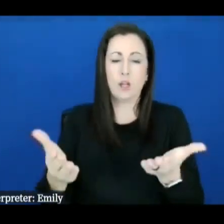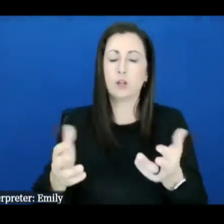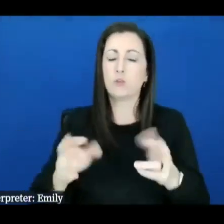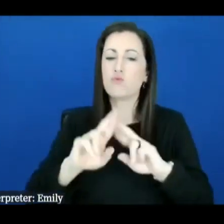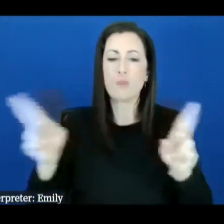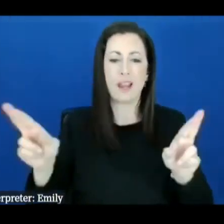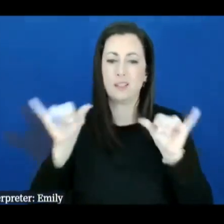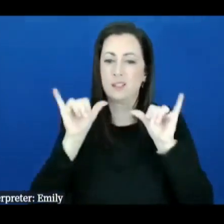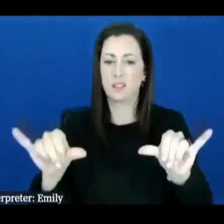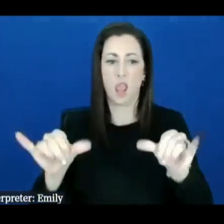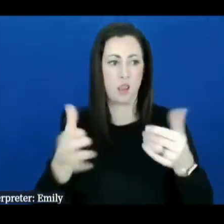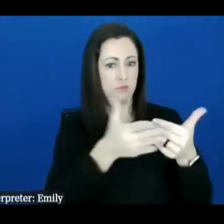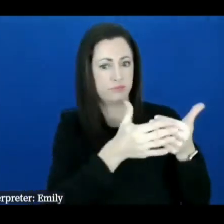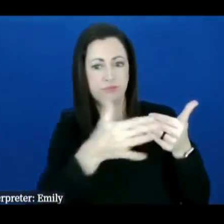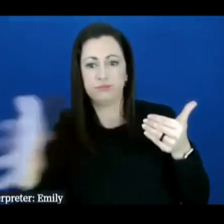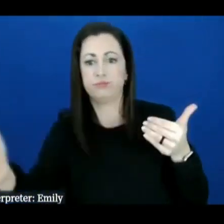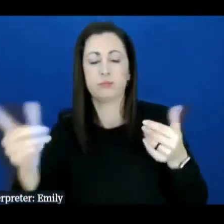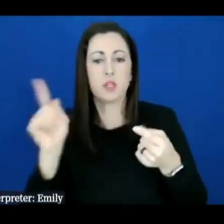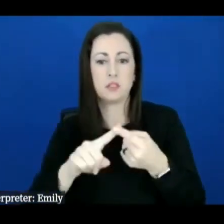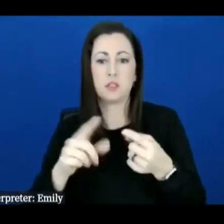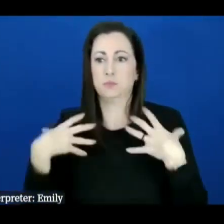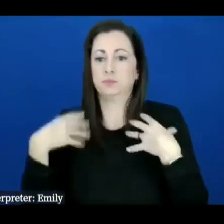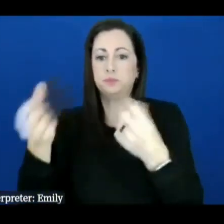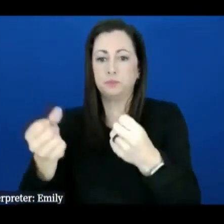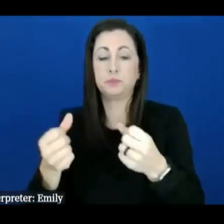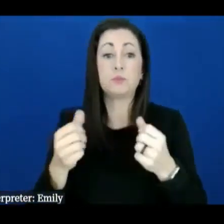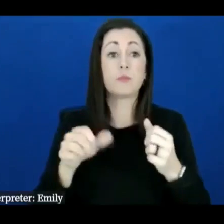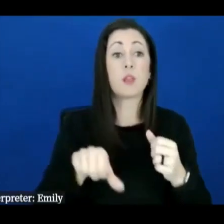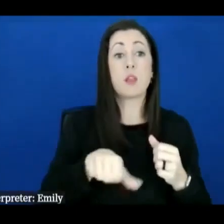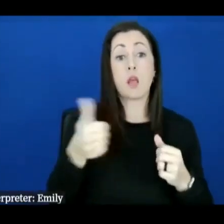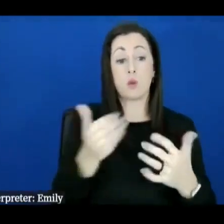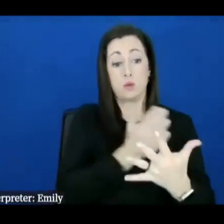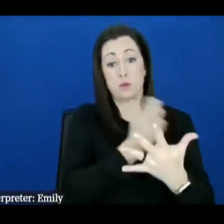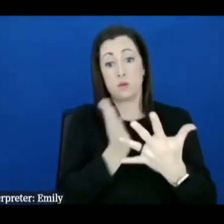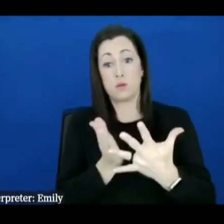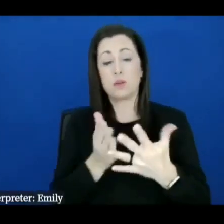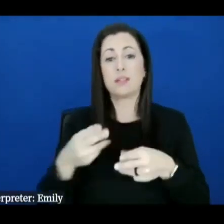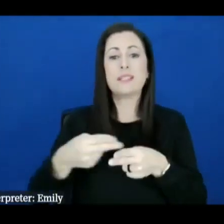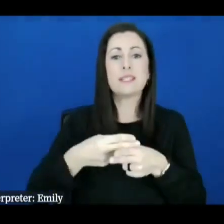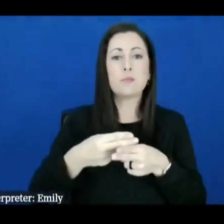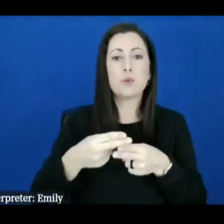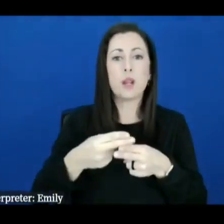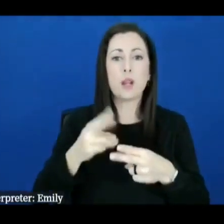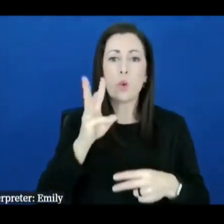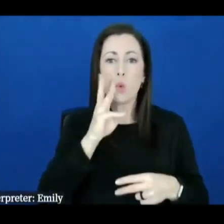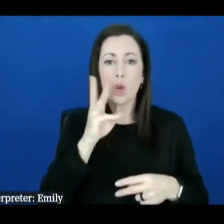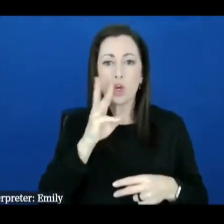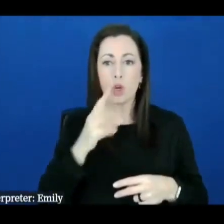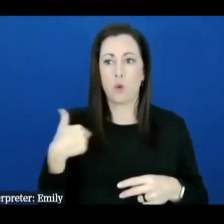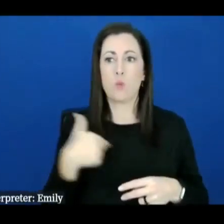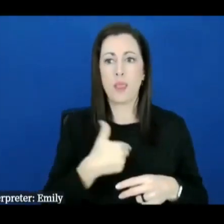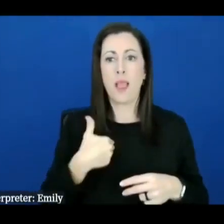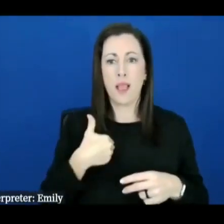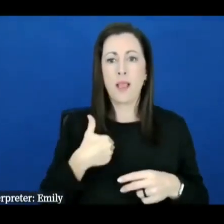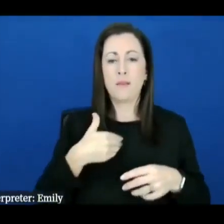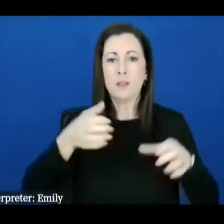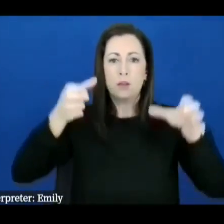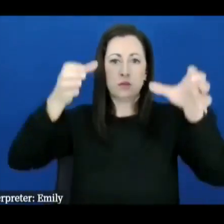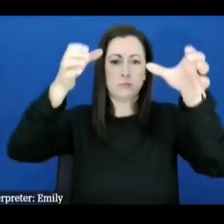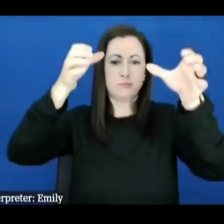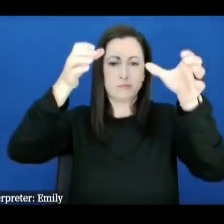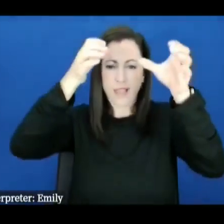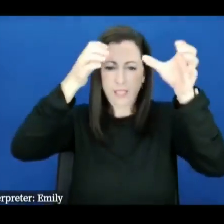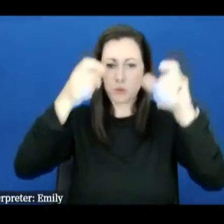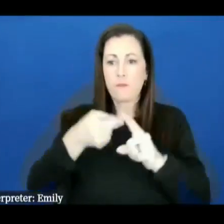the duration the uh there's also another mission of temporary water where we've got a team of experts from new orleans district